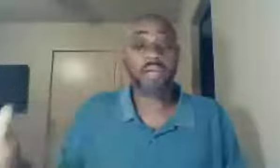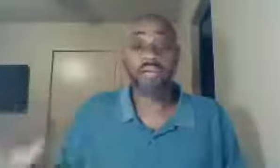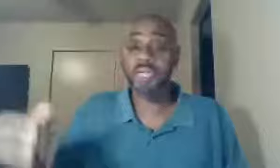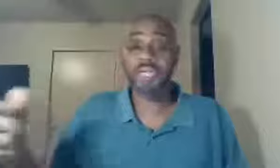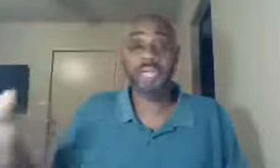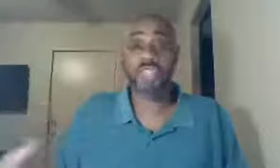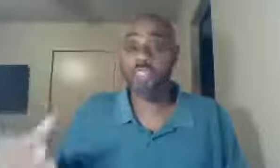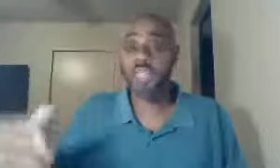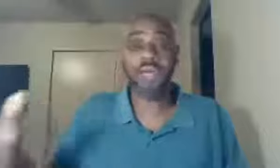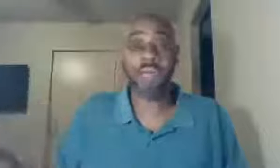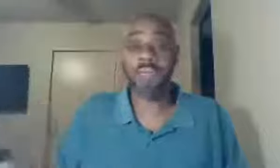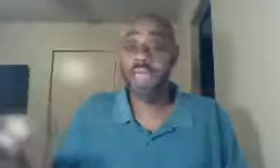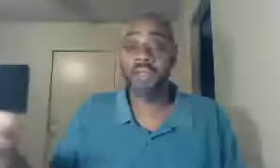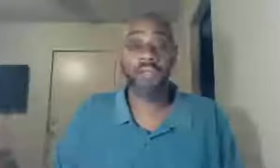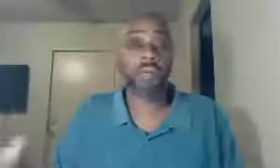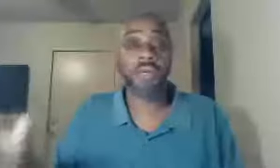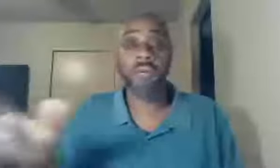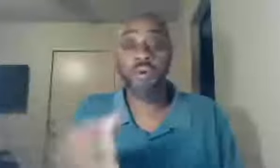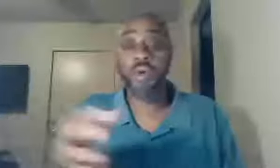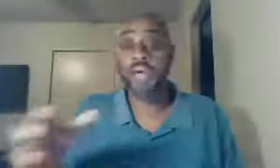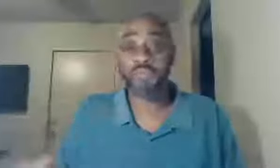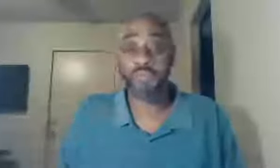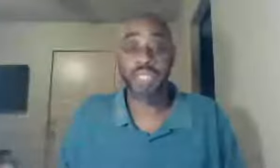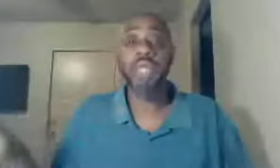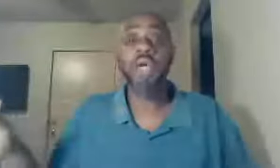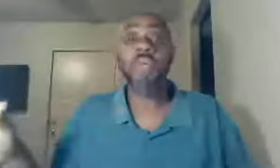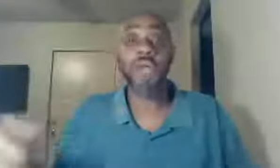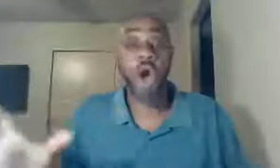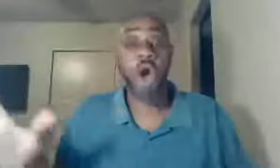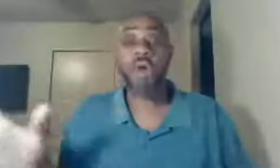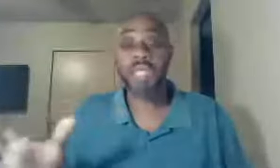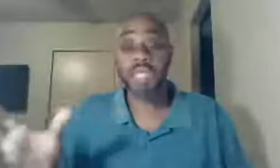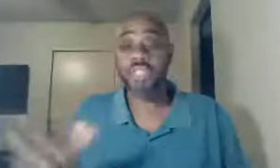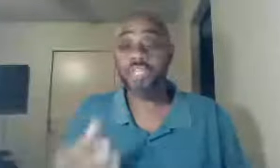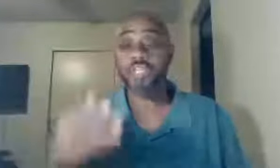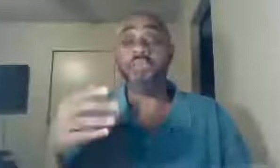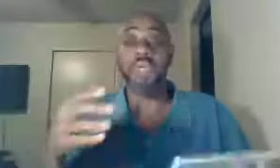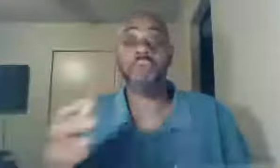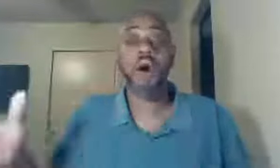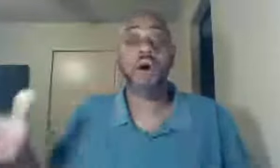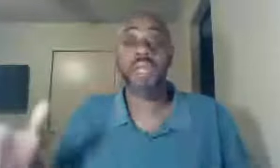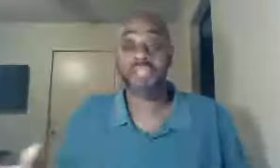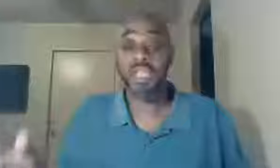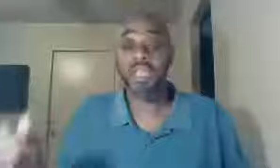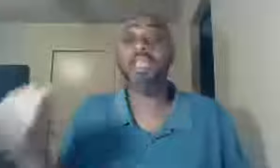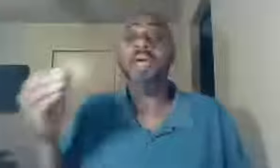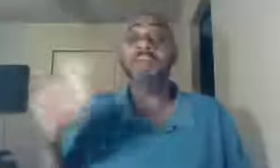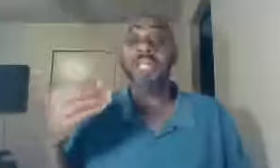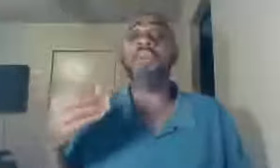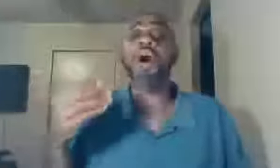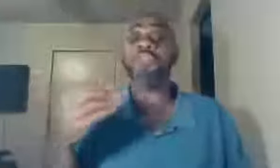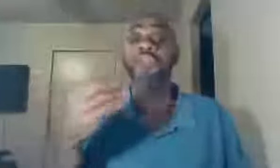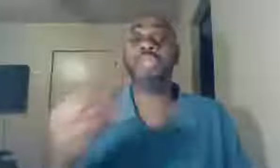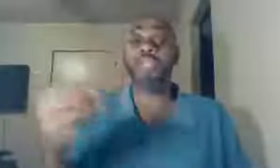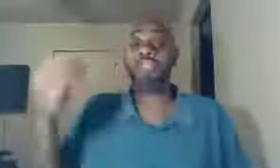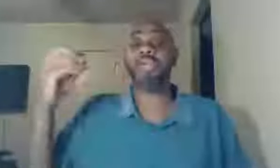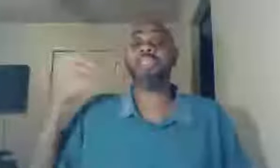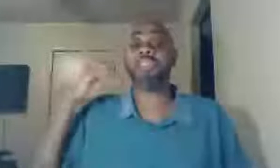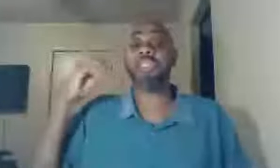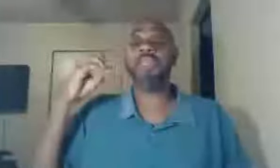not Greek, not Gentile, not man, not woman, not born, not free, we all need Jesus, because all have sin, but he also then, addresses the,